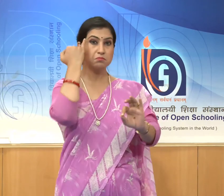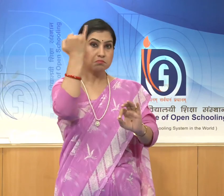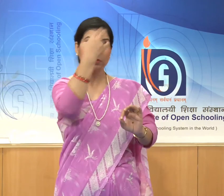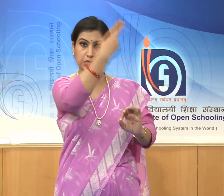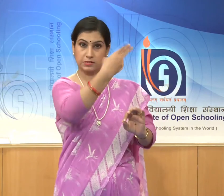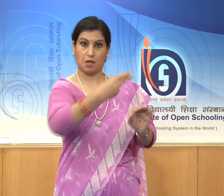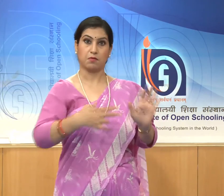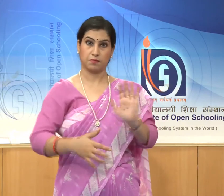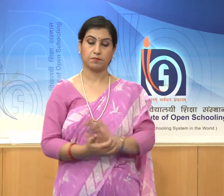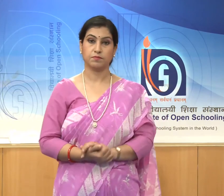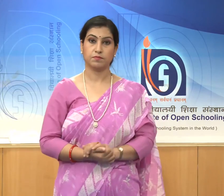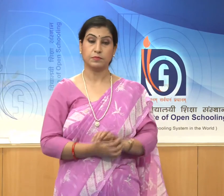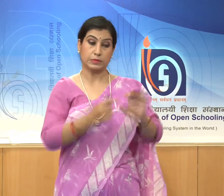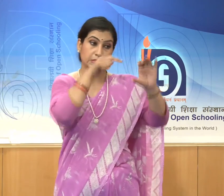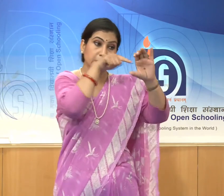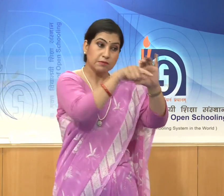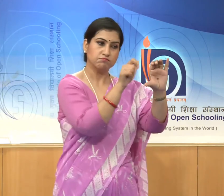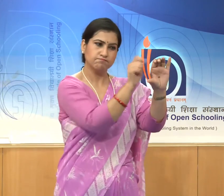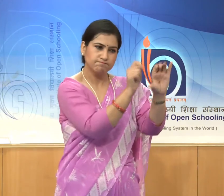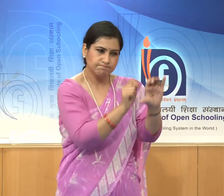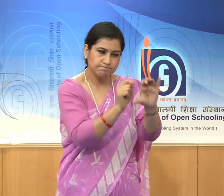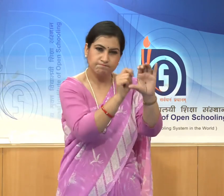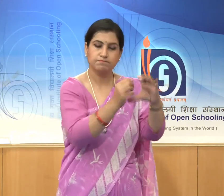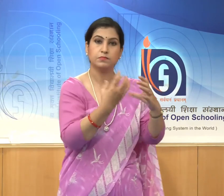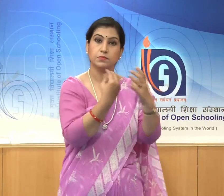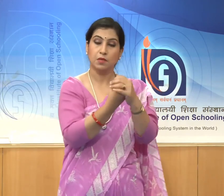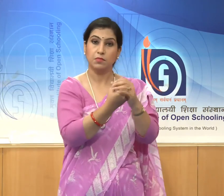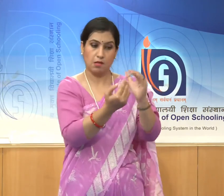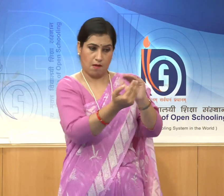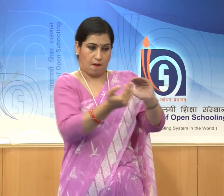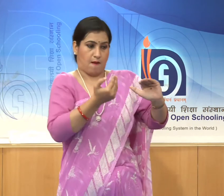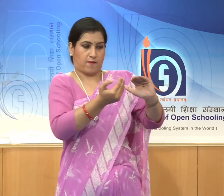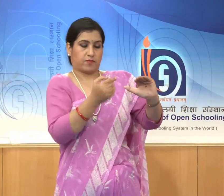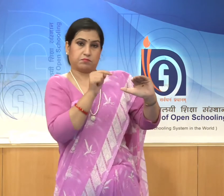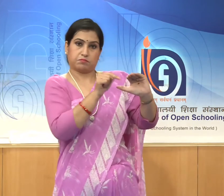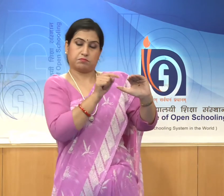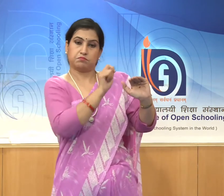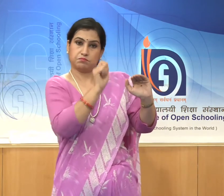deep curving and undercutting is